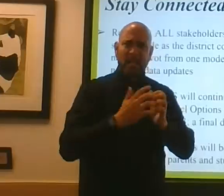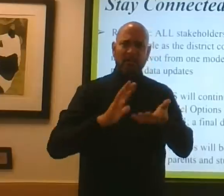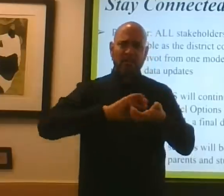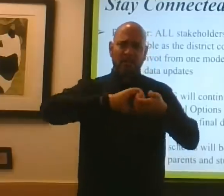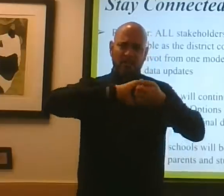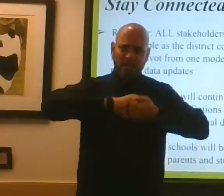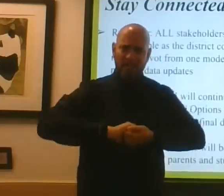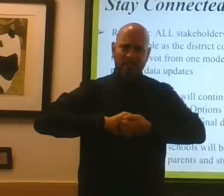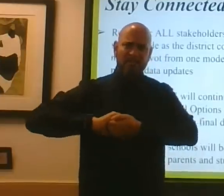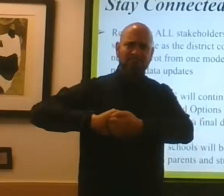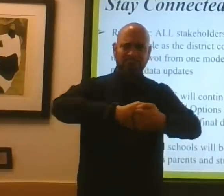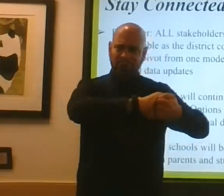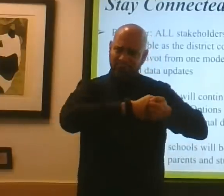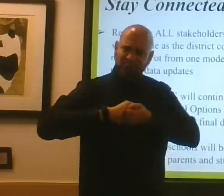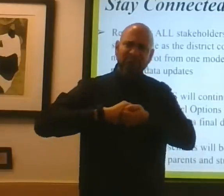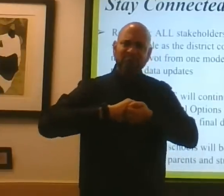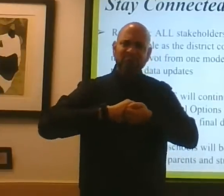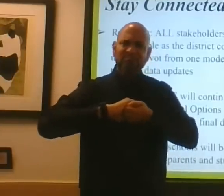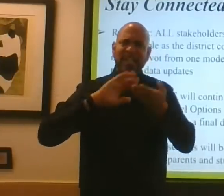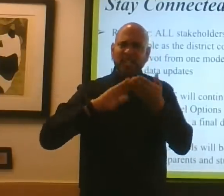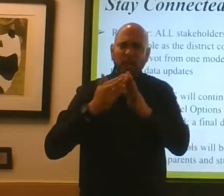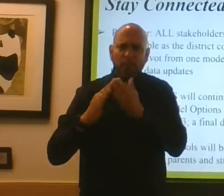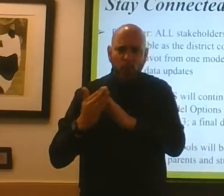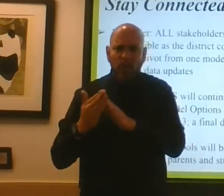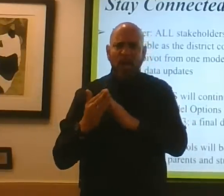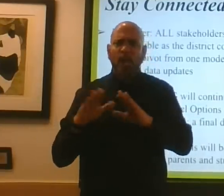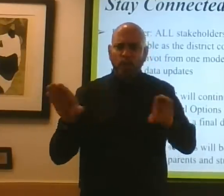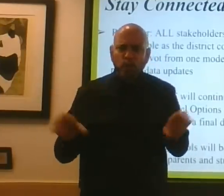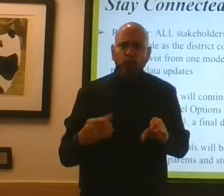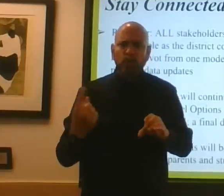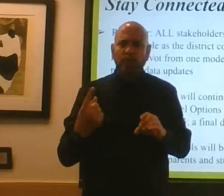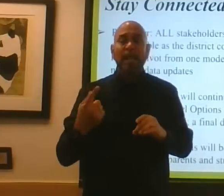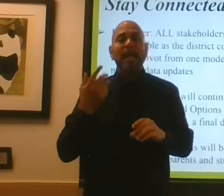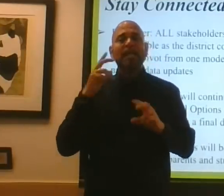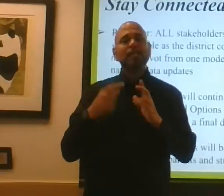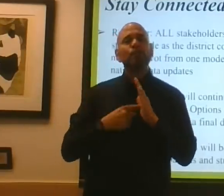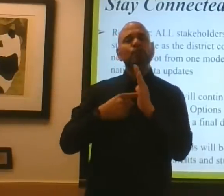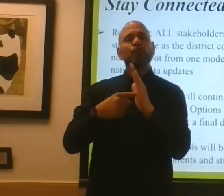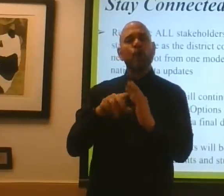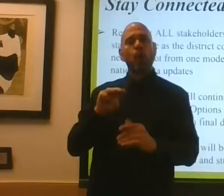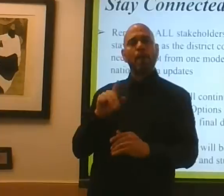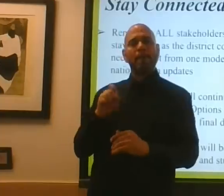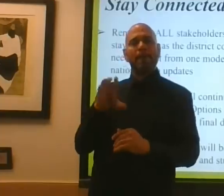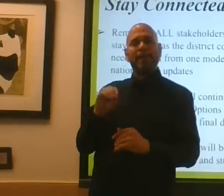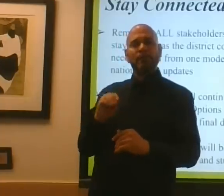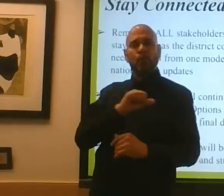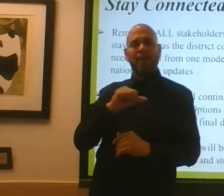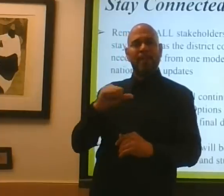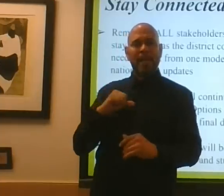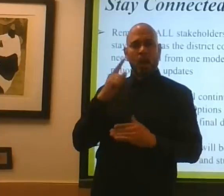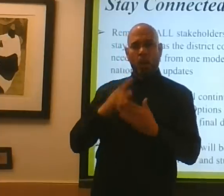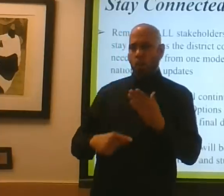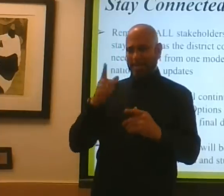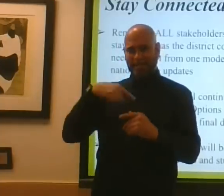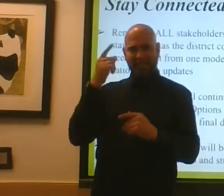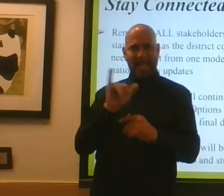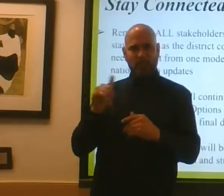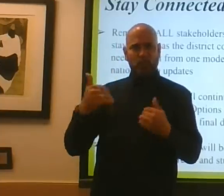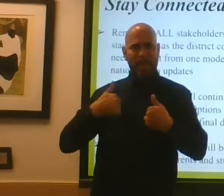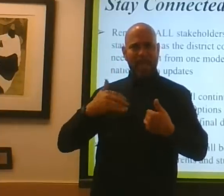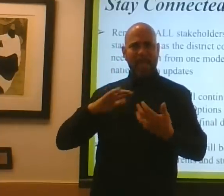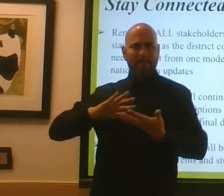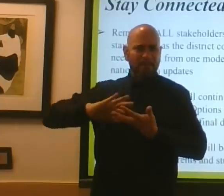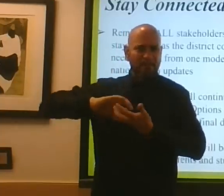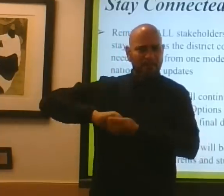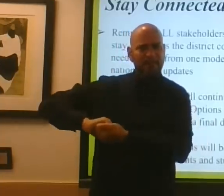together as a community, and let's do some things. Let's show Metro Atlanta what it's like to be a community. We shouldn't have violence